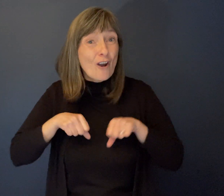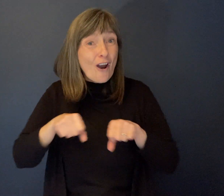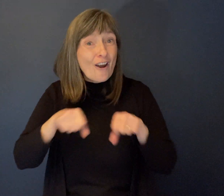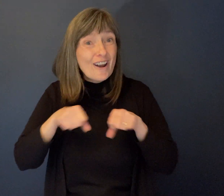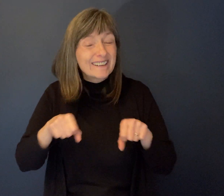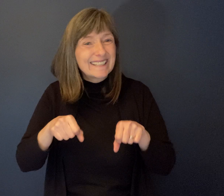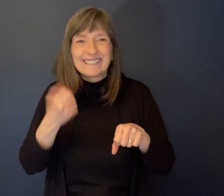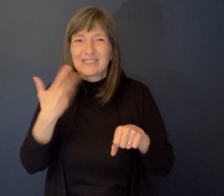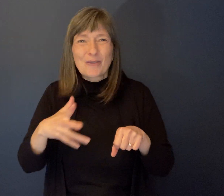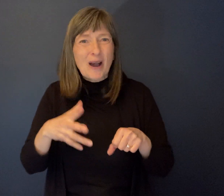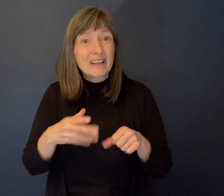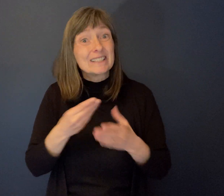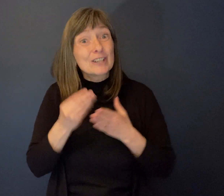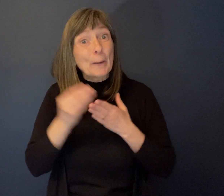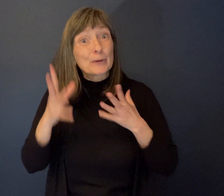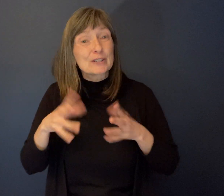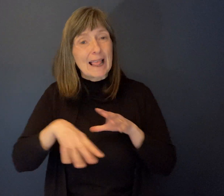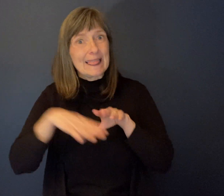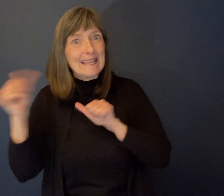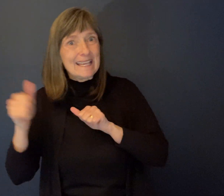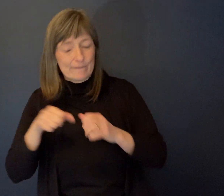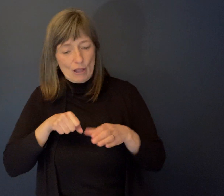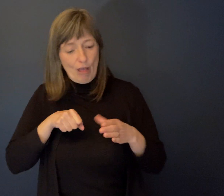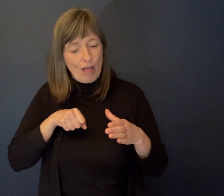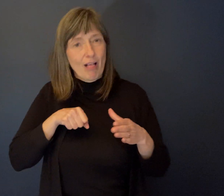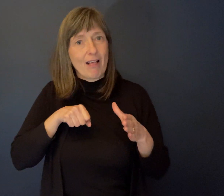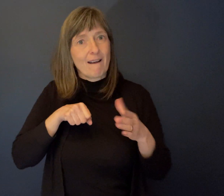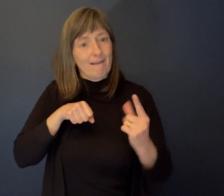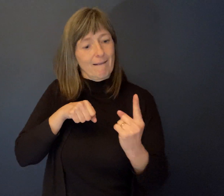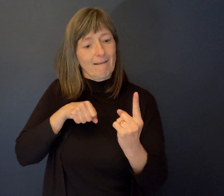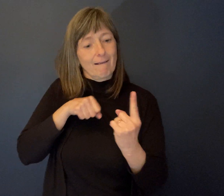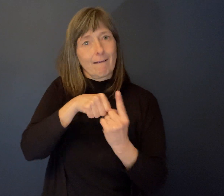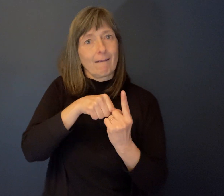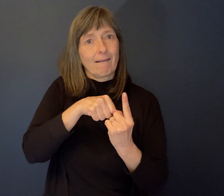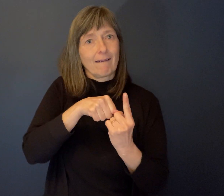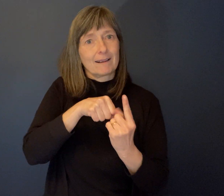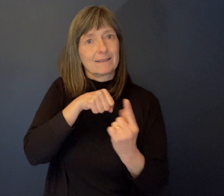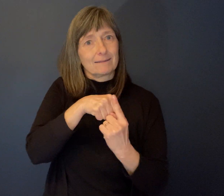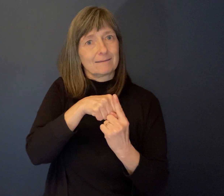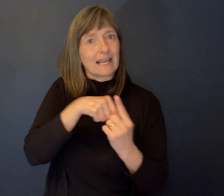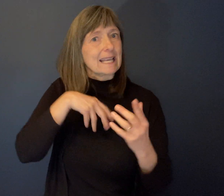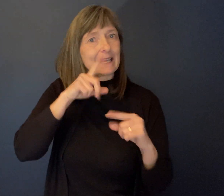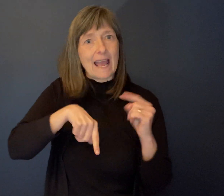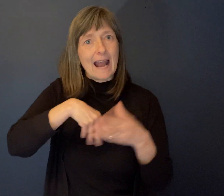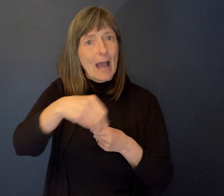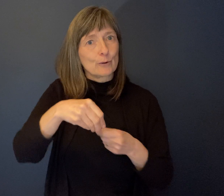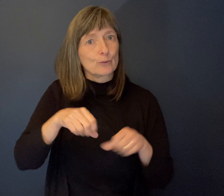they've got one section that's wide enough for wheelchairs to go in, but they have a chain with a padlock.